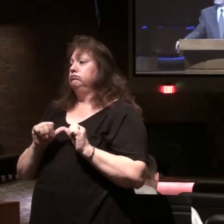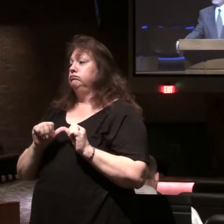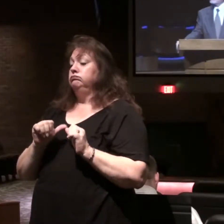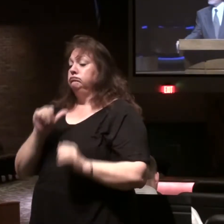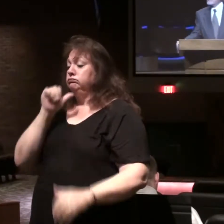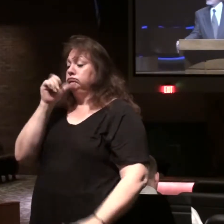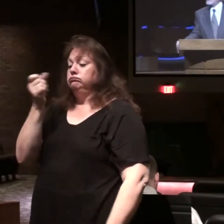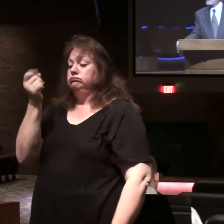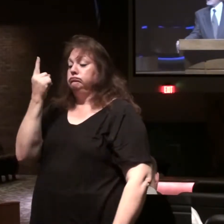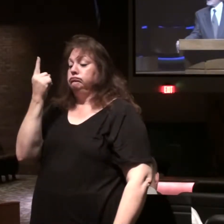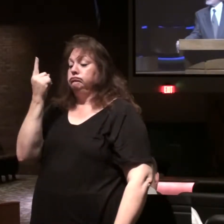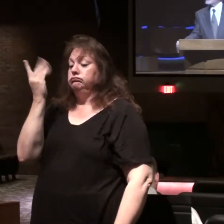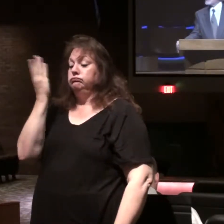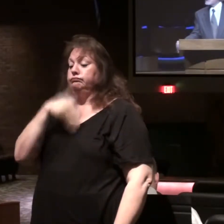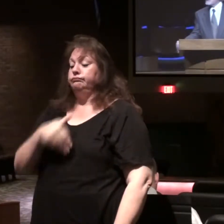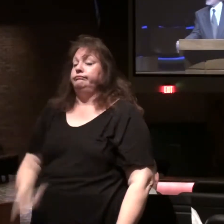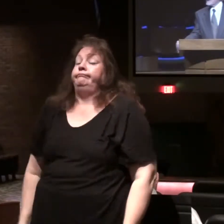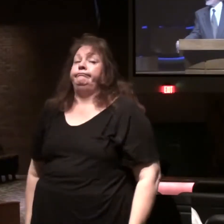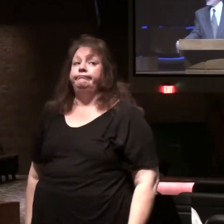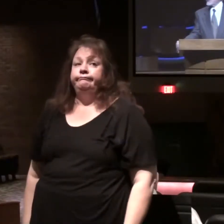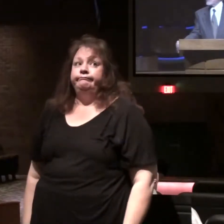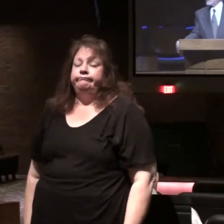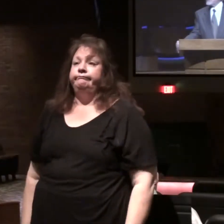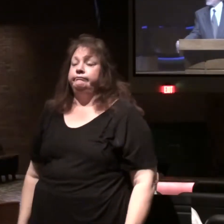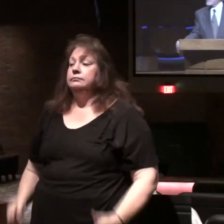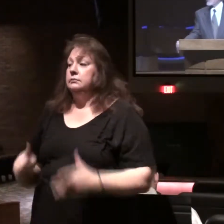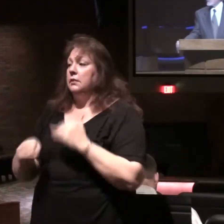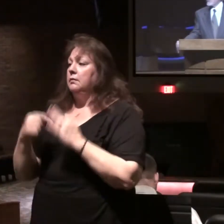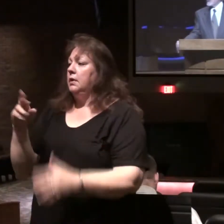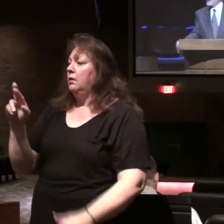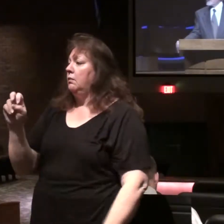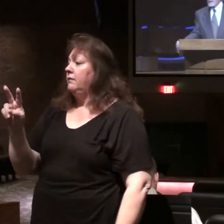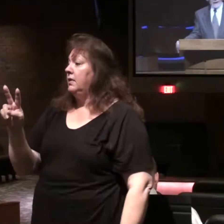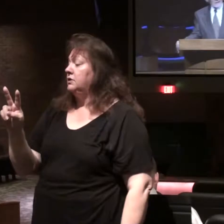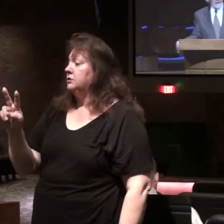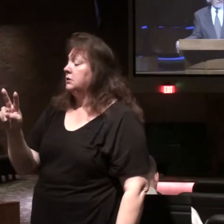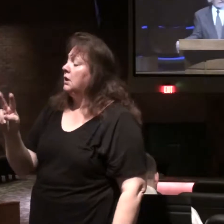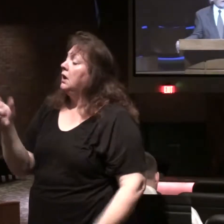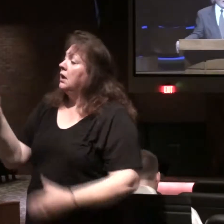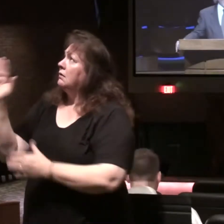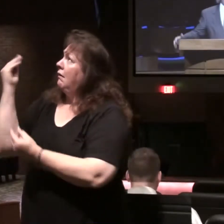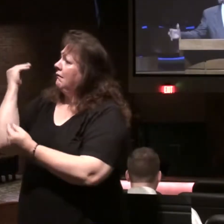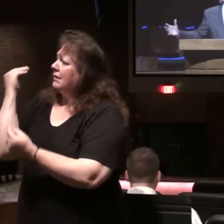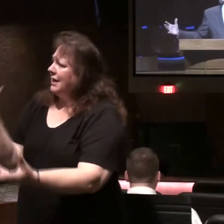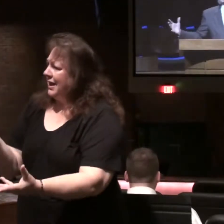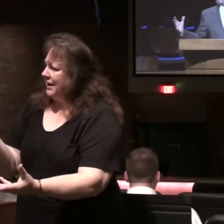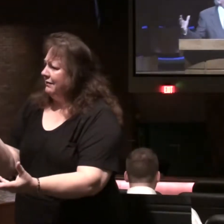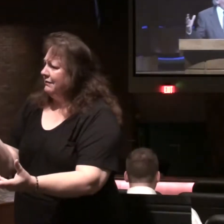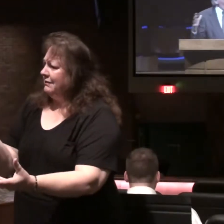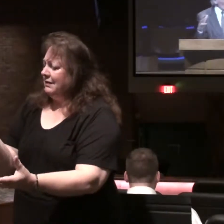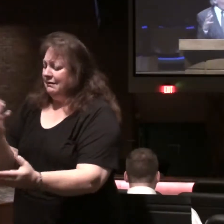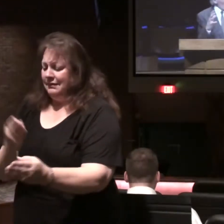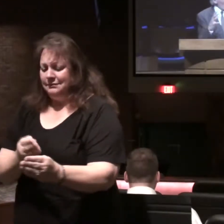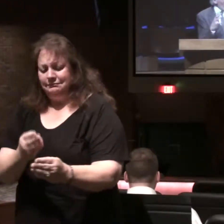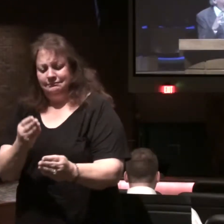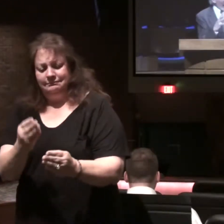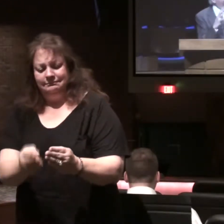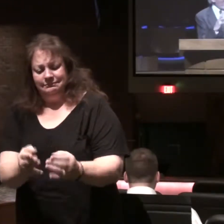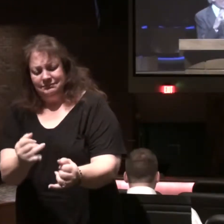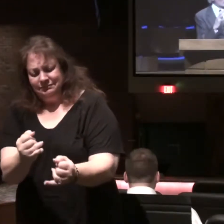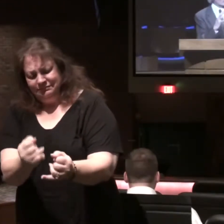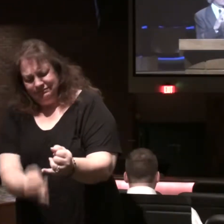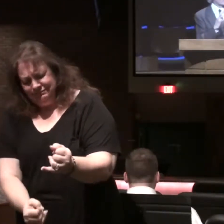dark, even believers, about the book of Revelation. And God gave it as the conclusion, the